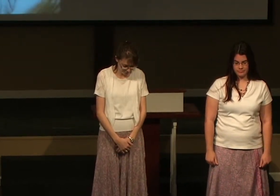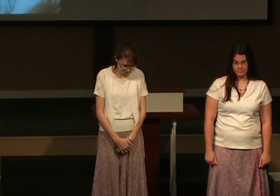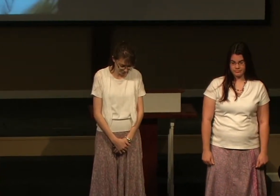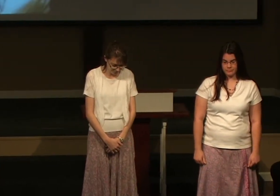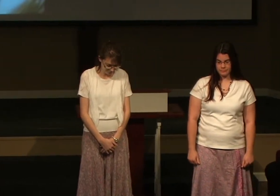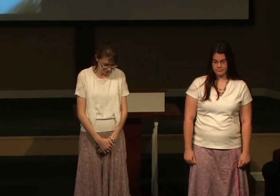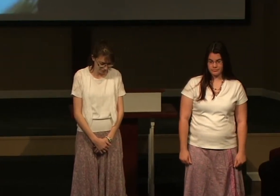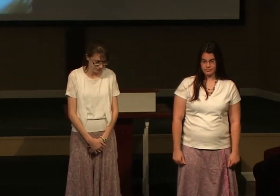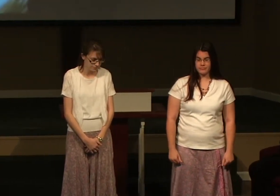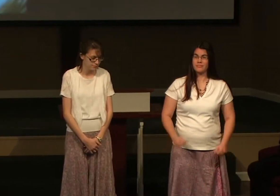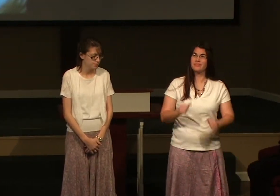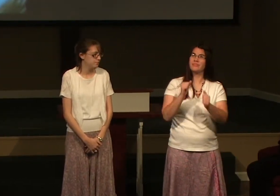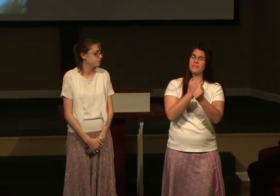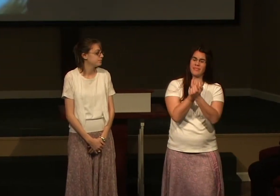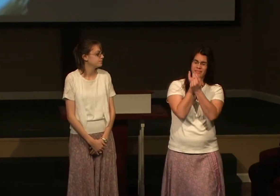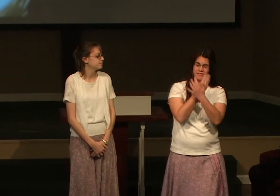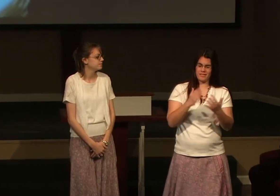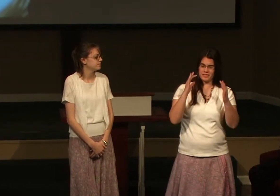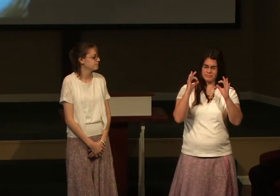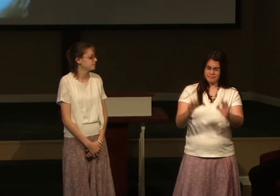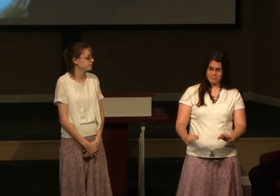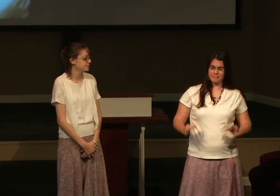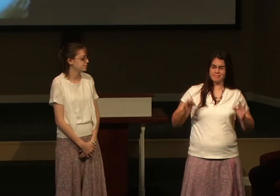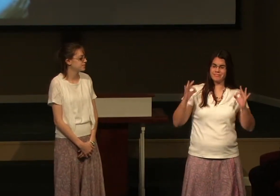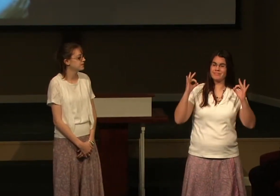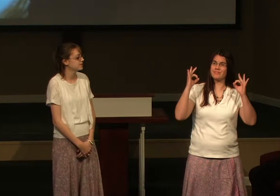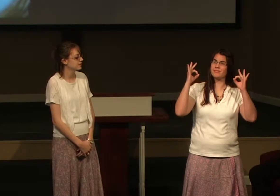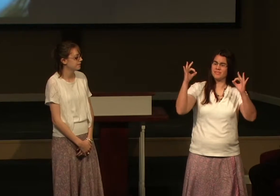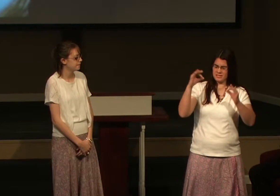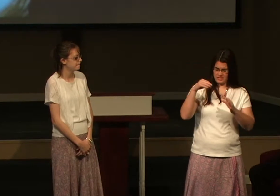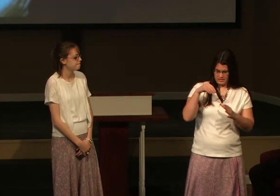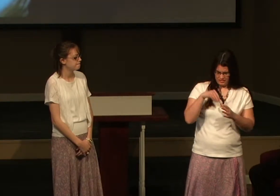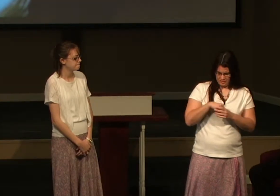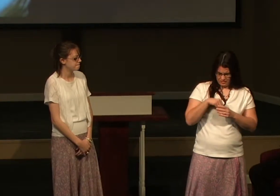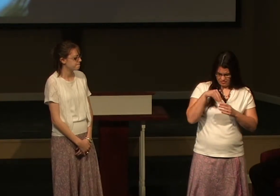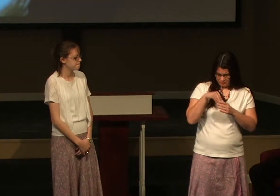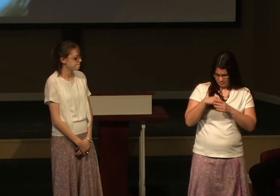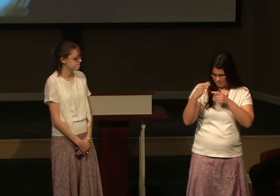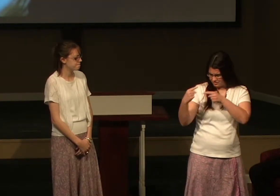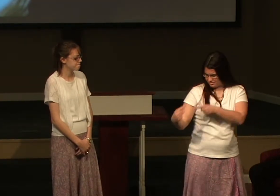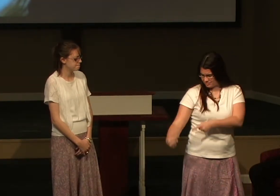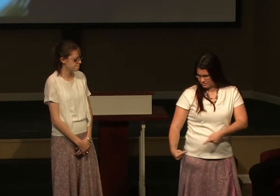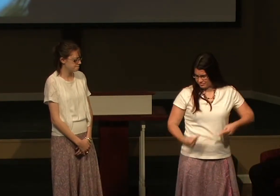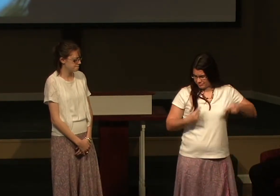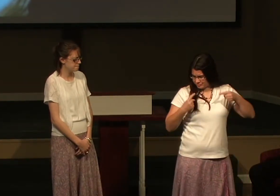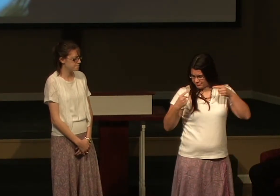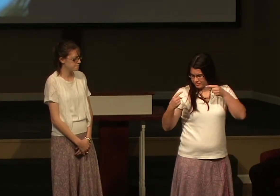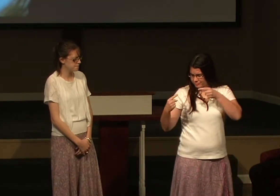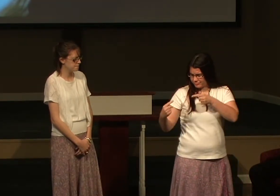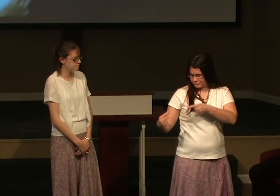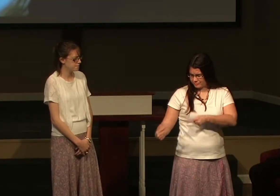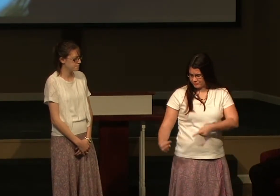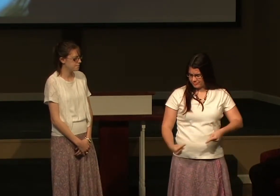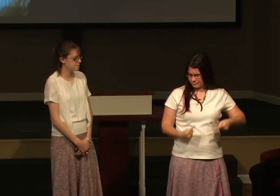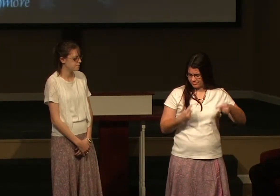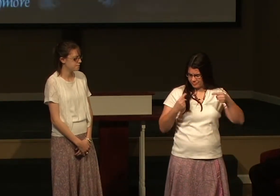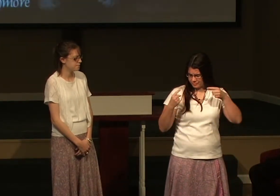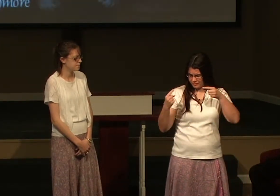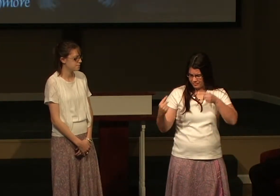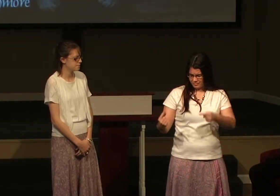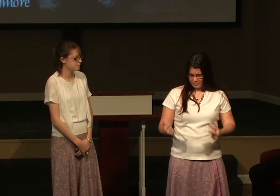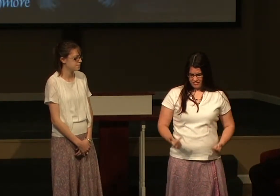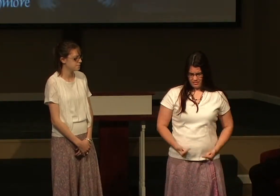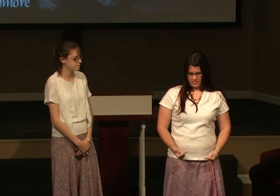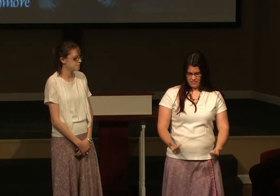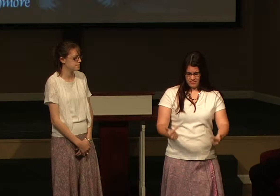She's smiling on the outside, but she's hurting on the inside.